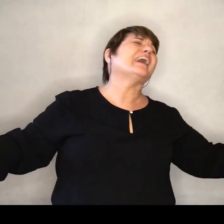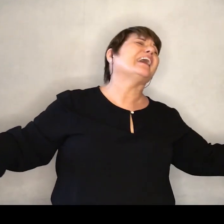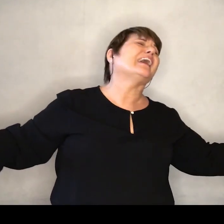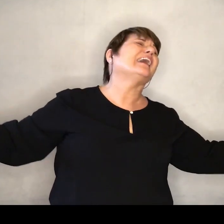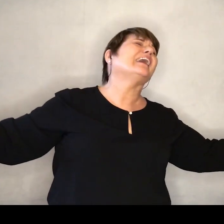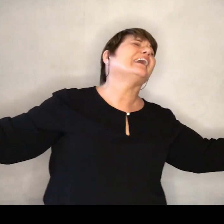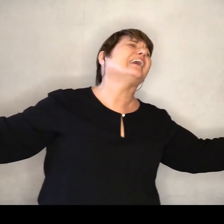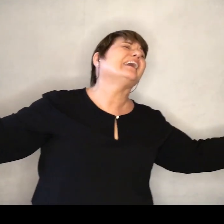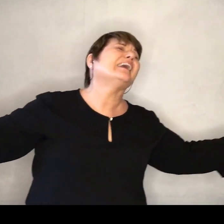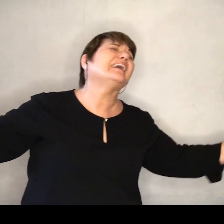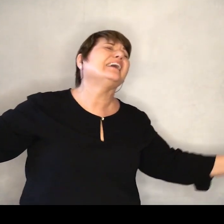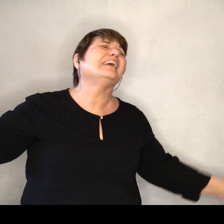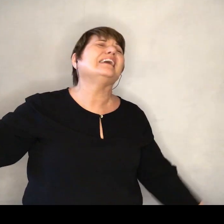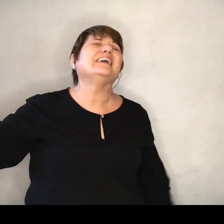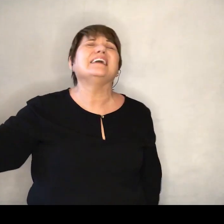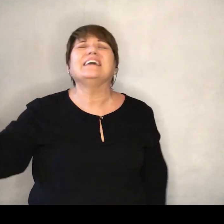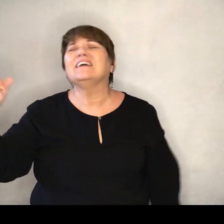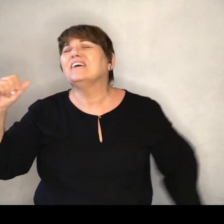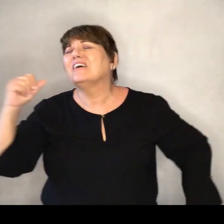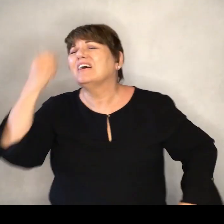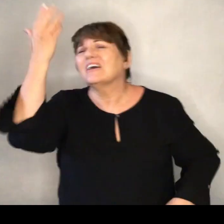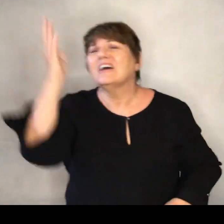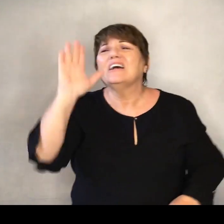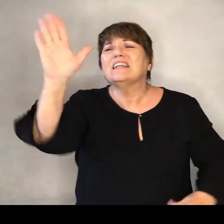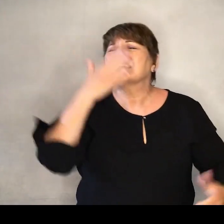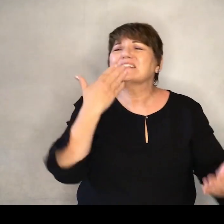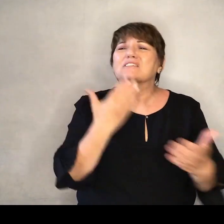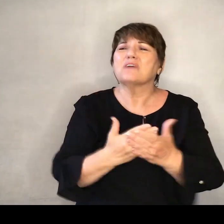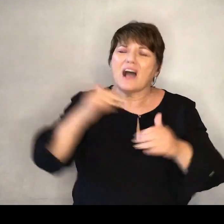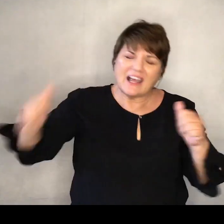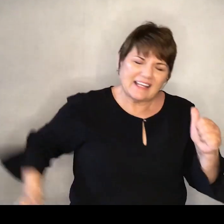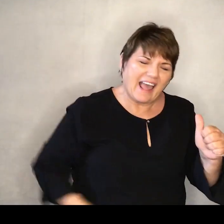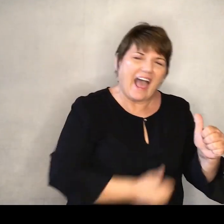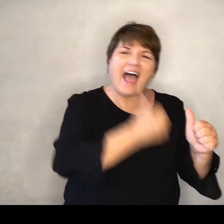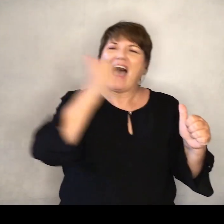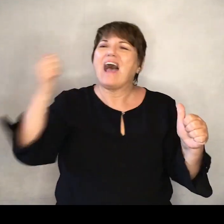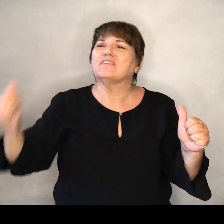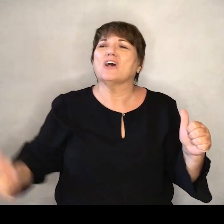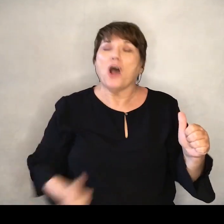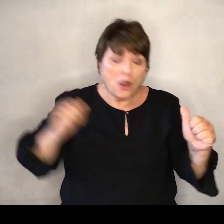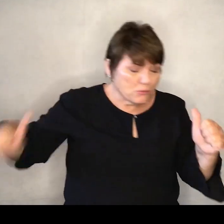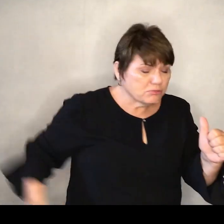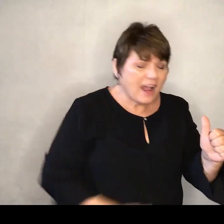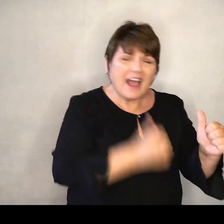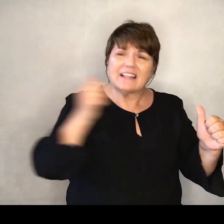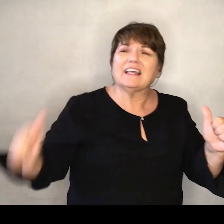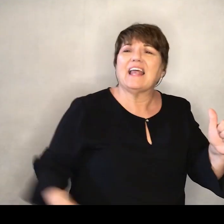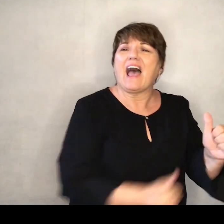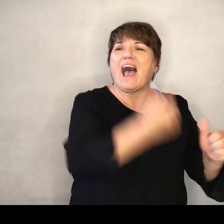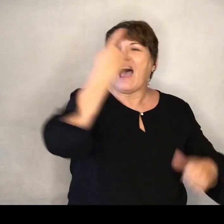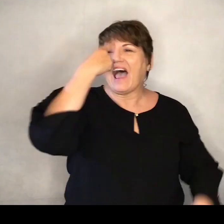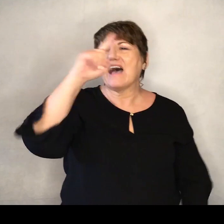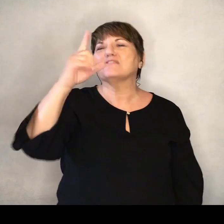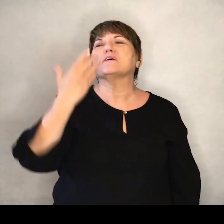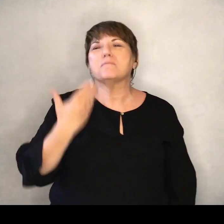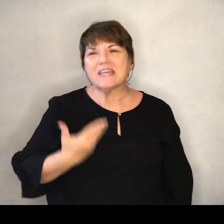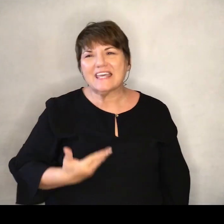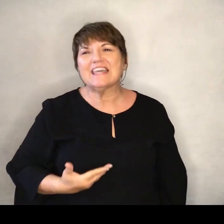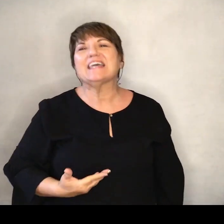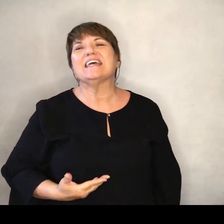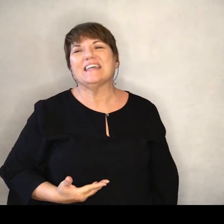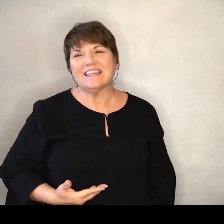Your goodness is running after, running after